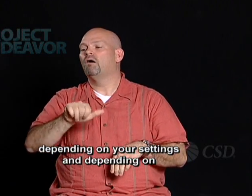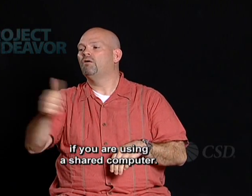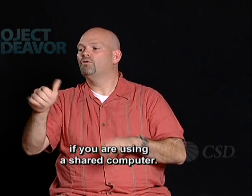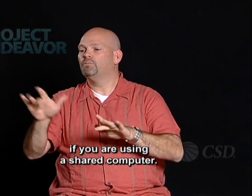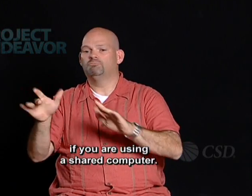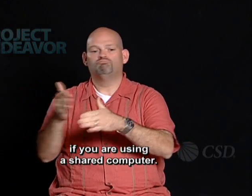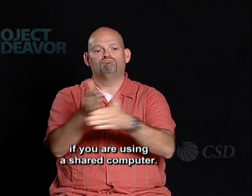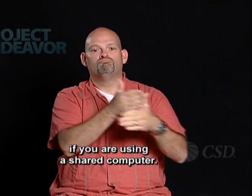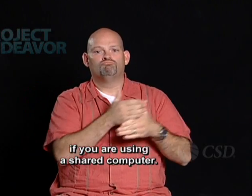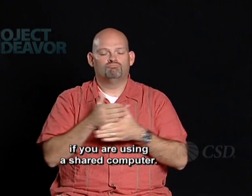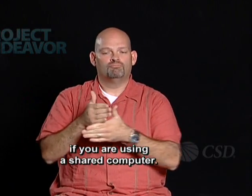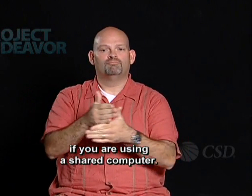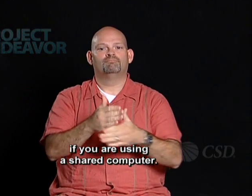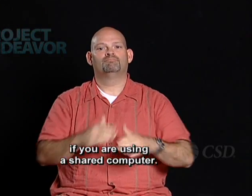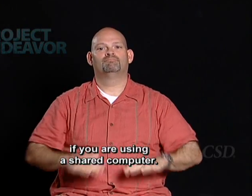on if you are using a shared computer.